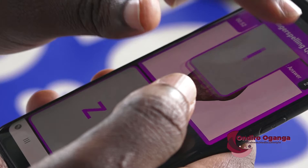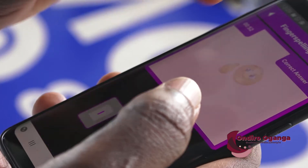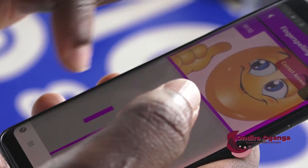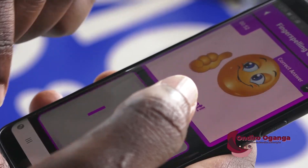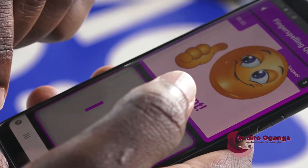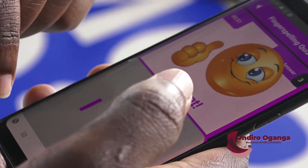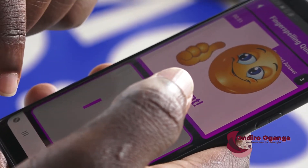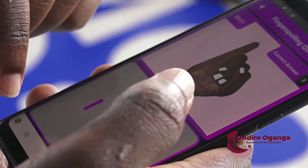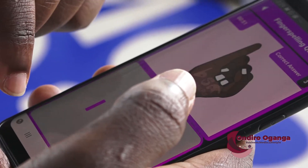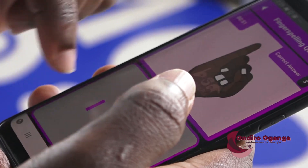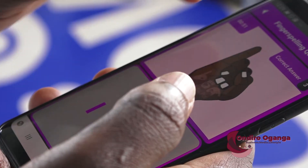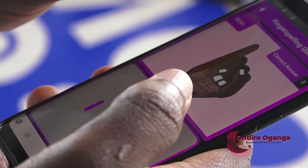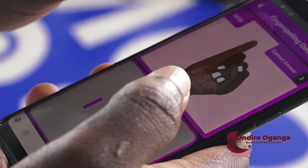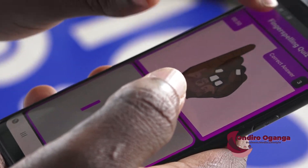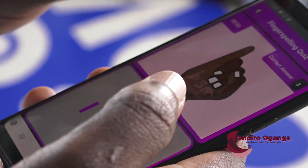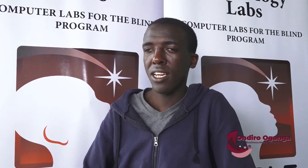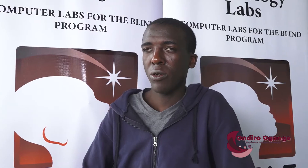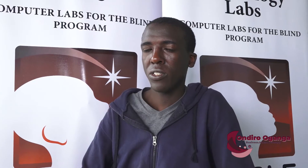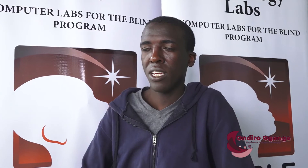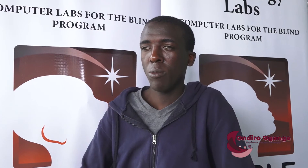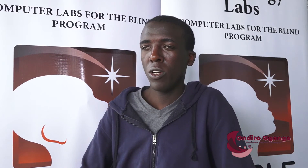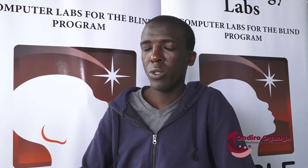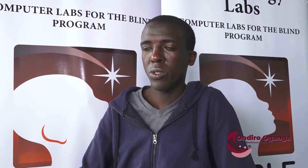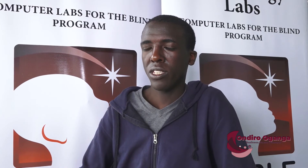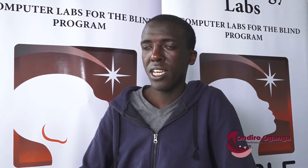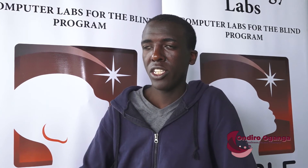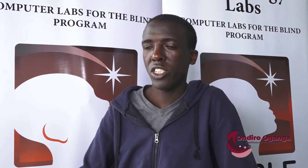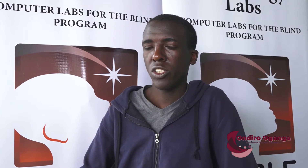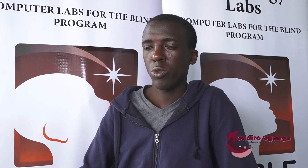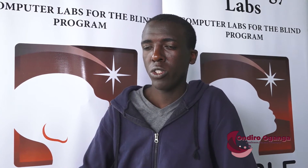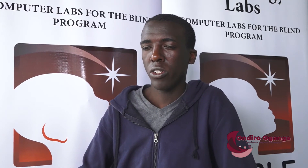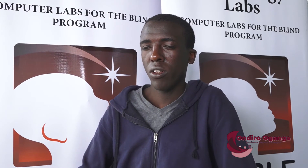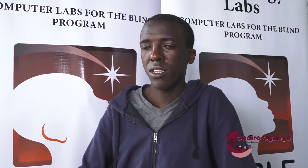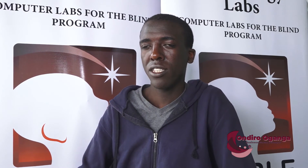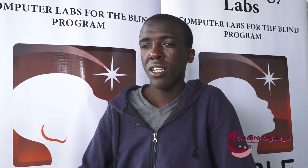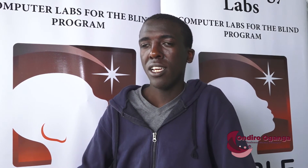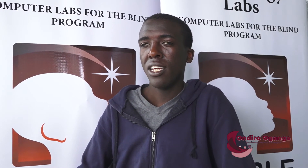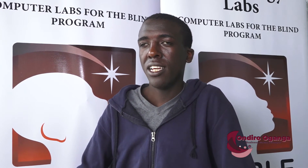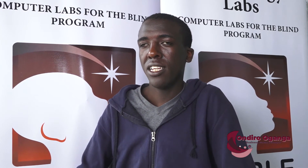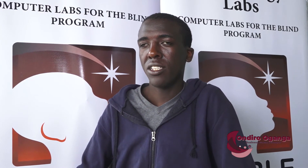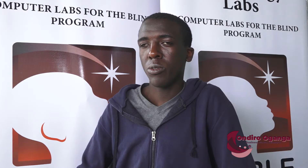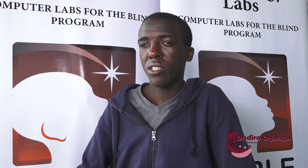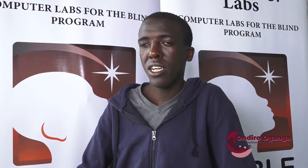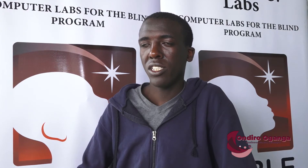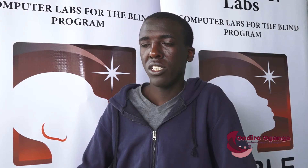footing. When I learned the computer skill, was able to search tutorials and to search